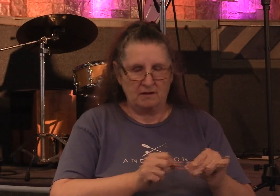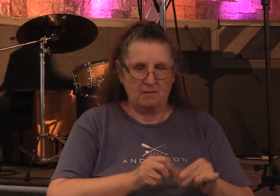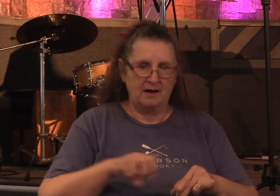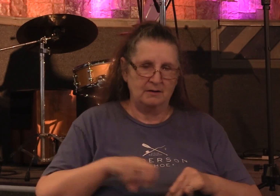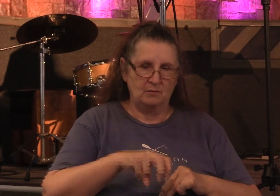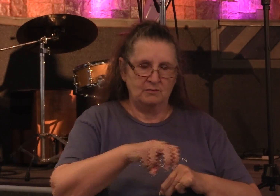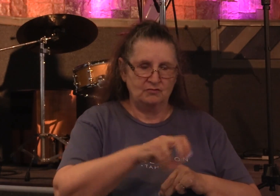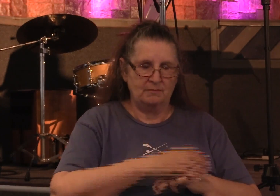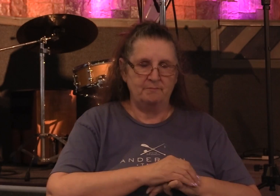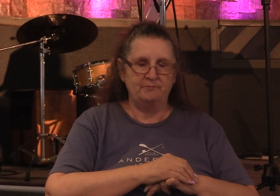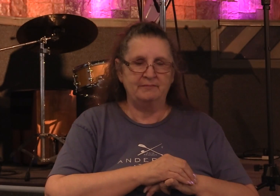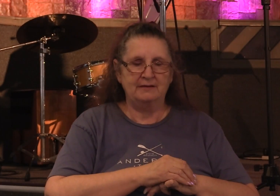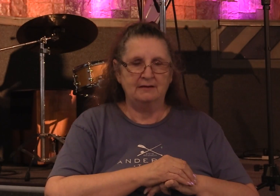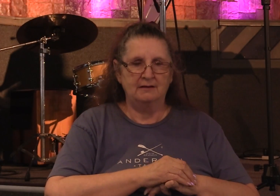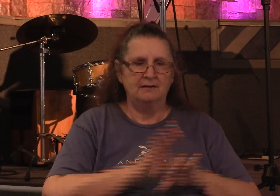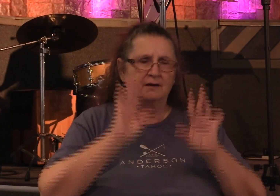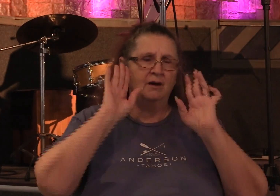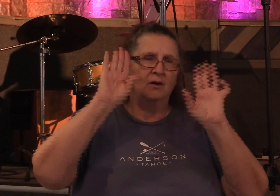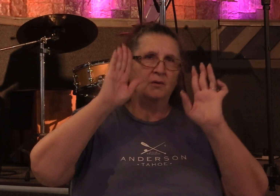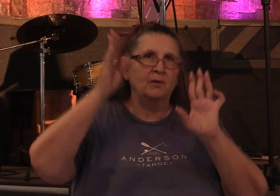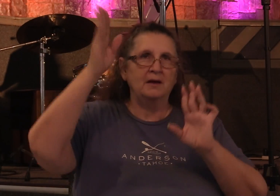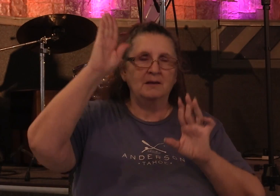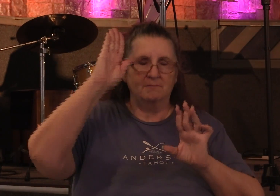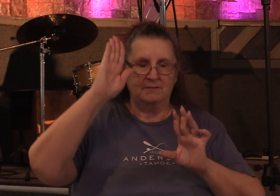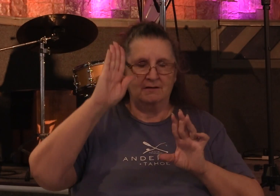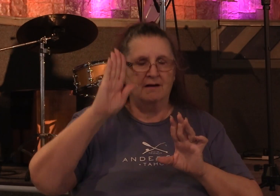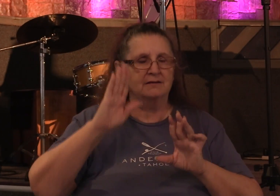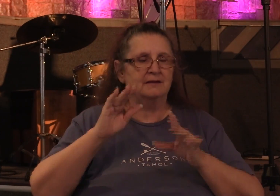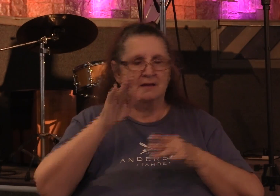And so he's just a great man man of God and an encouragement to the brethren.